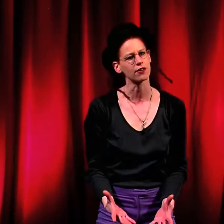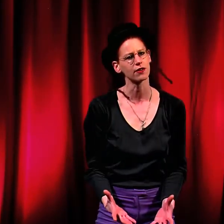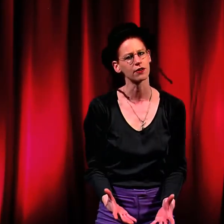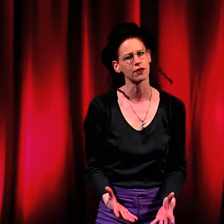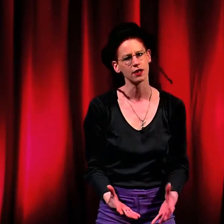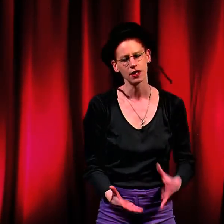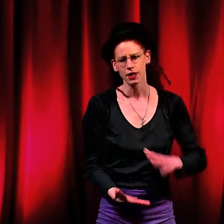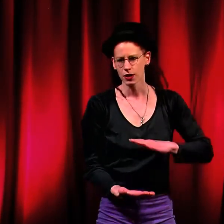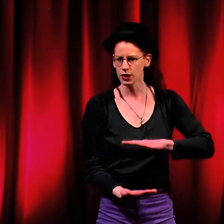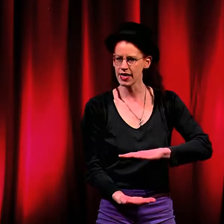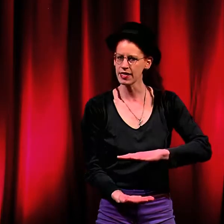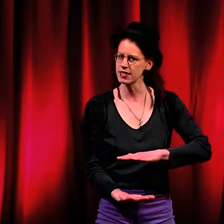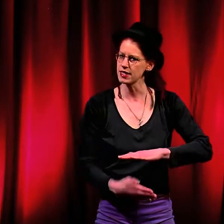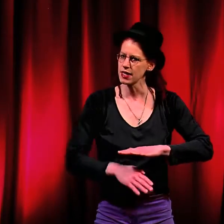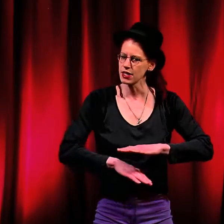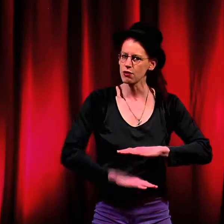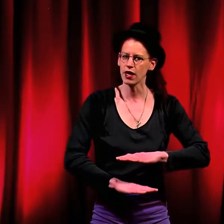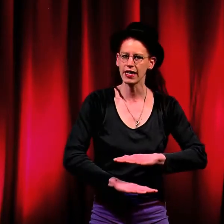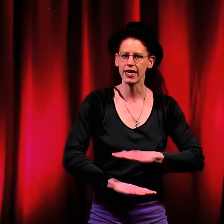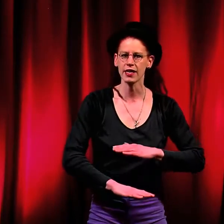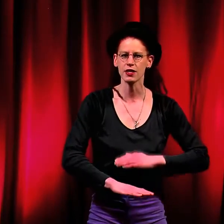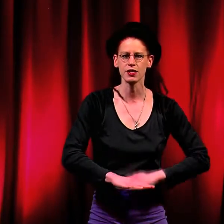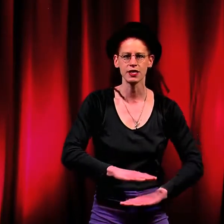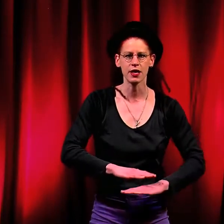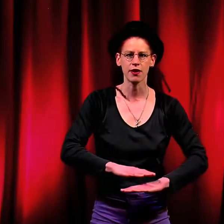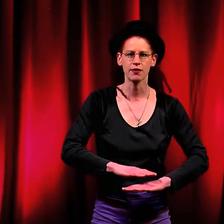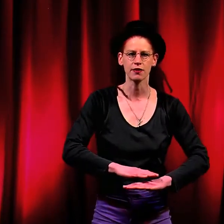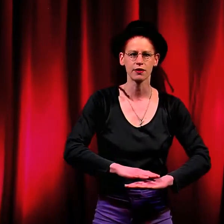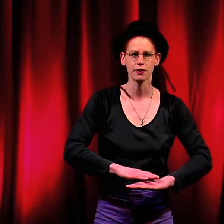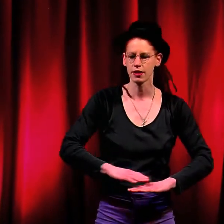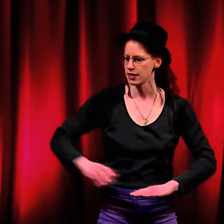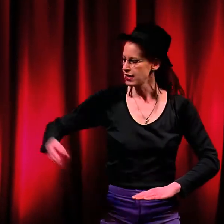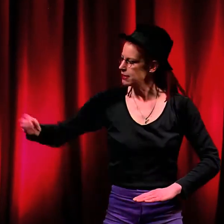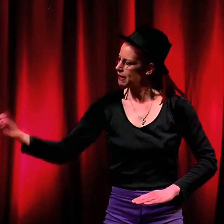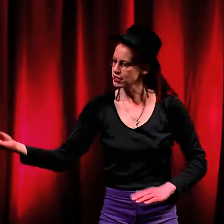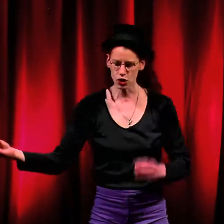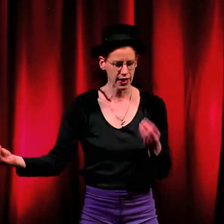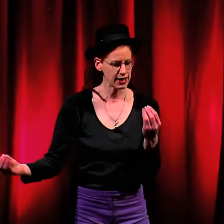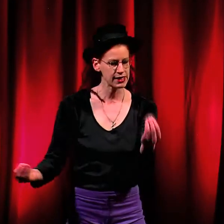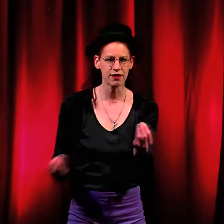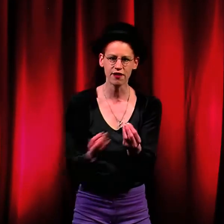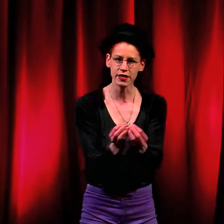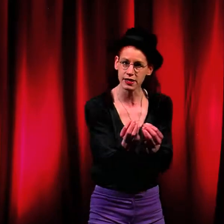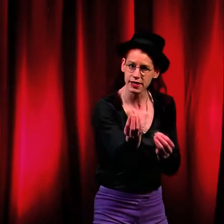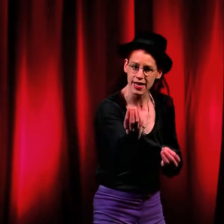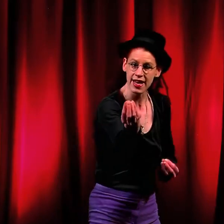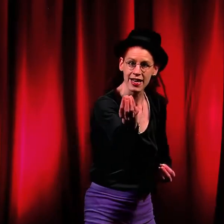Condensed to rocky layers in the earth Embedded shells and fossils tell